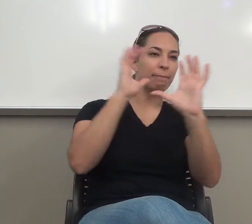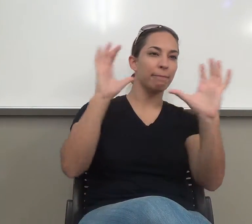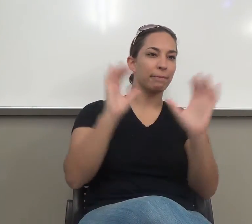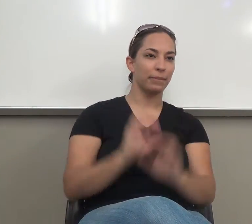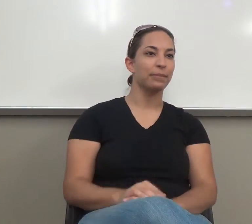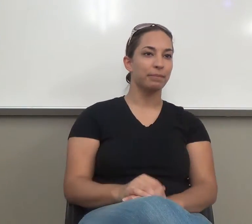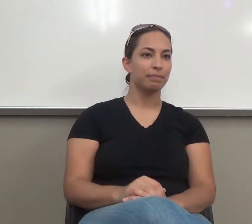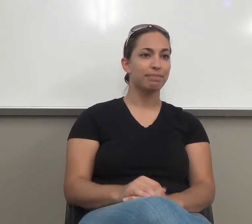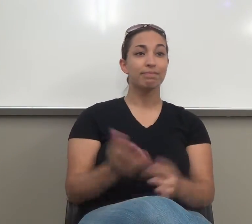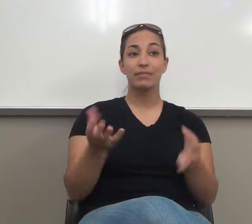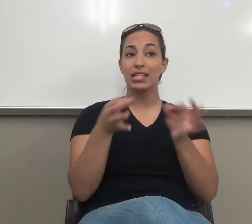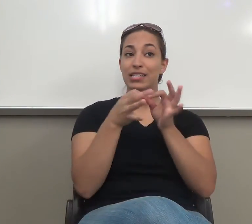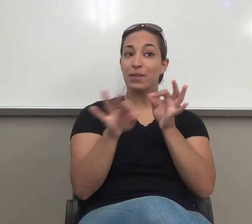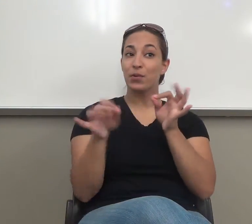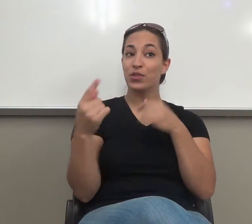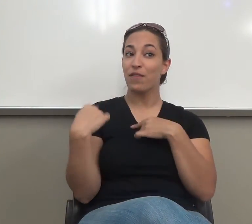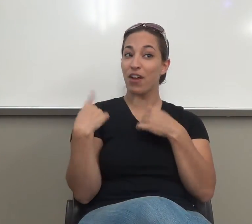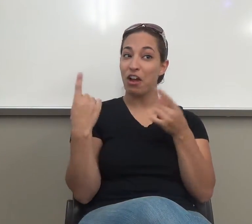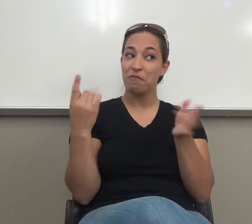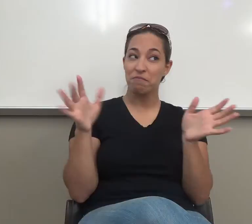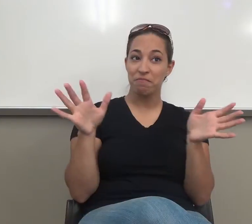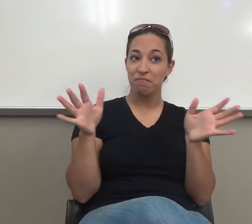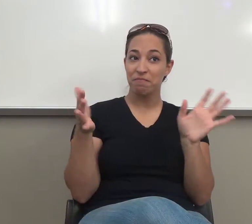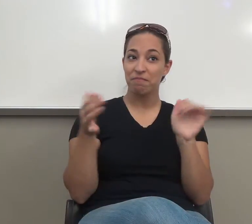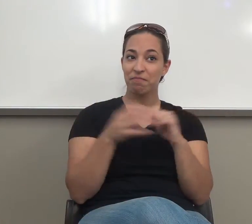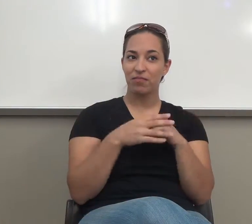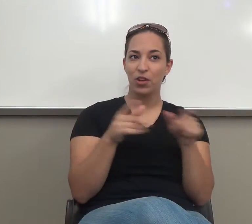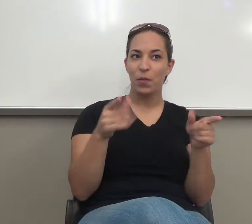could describe this.